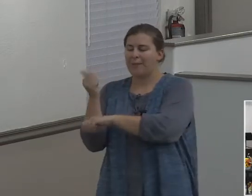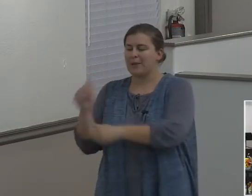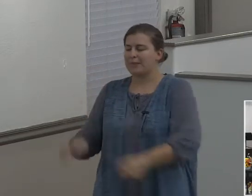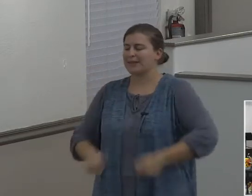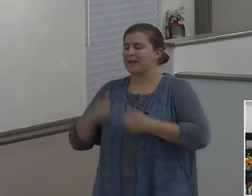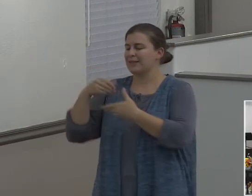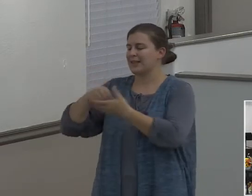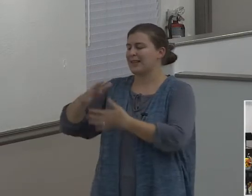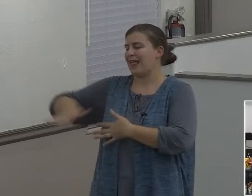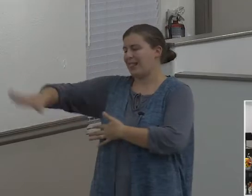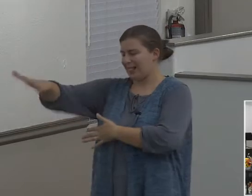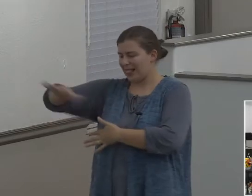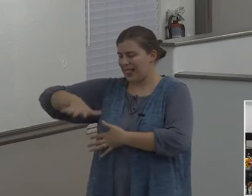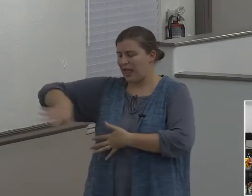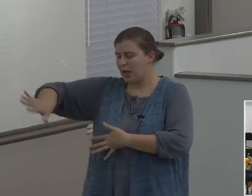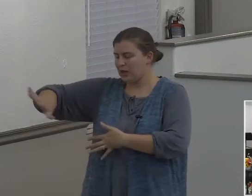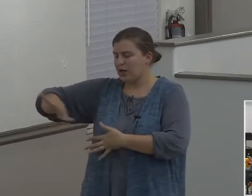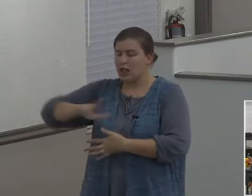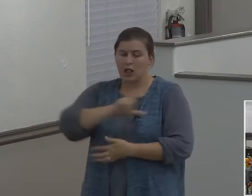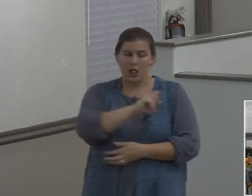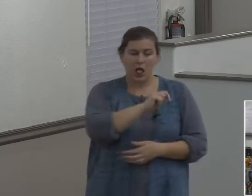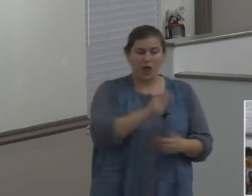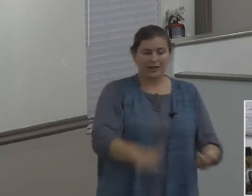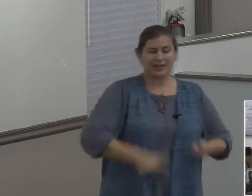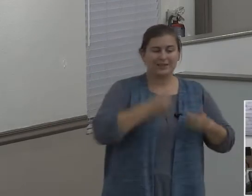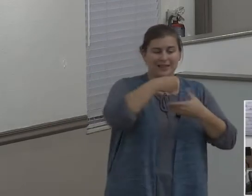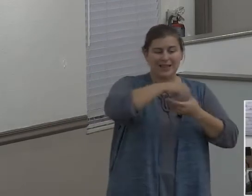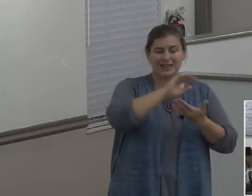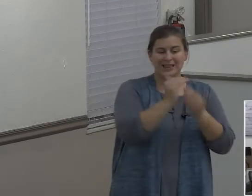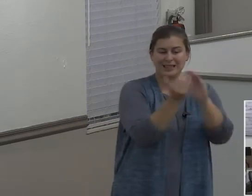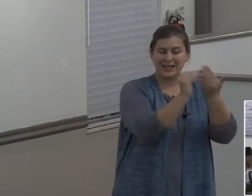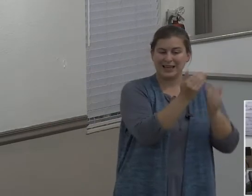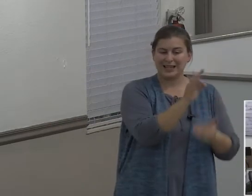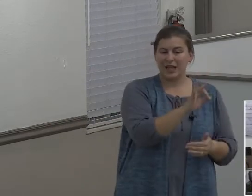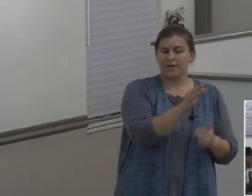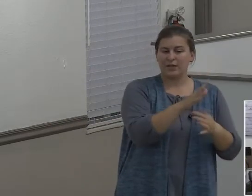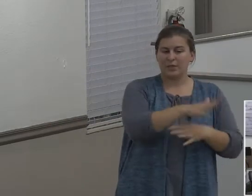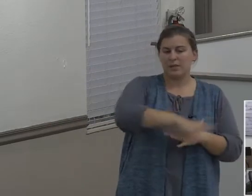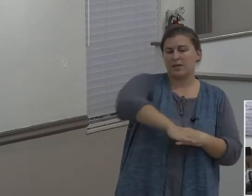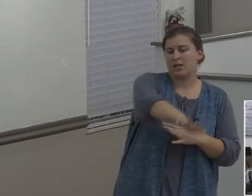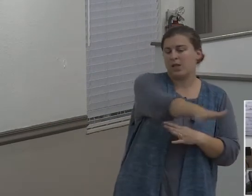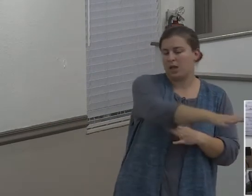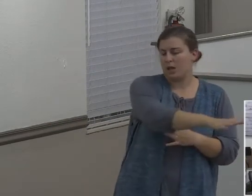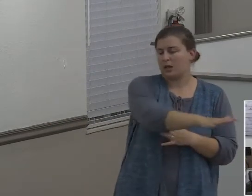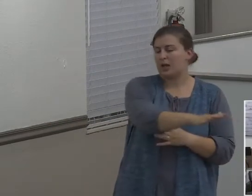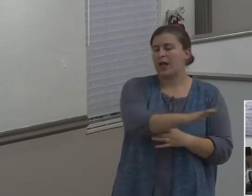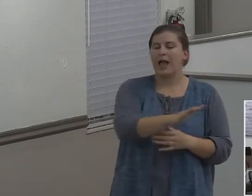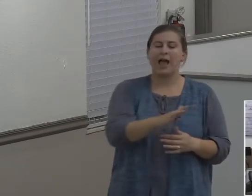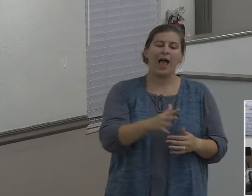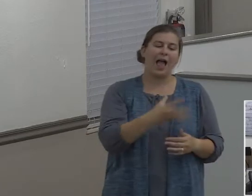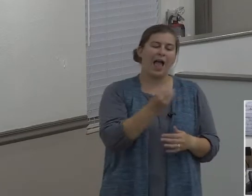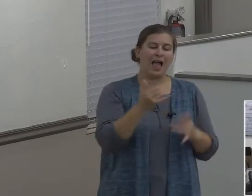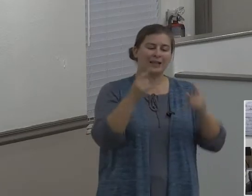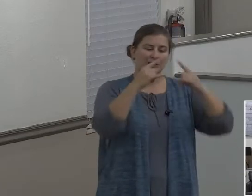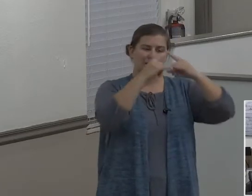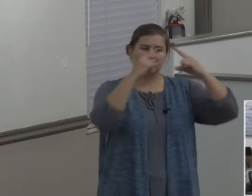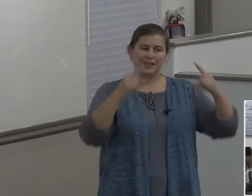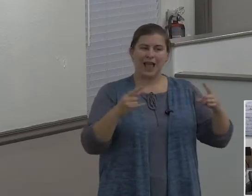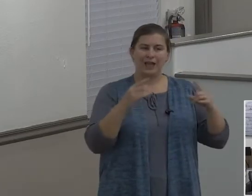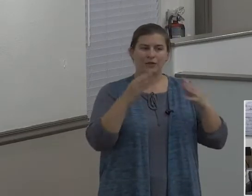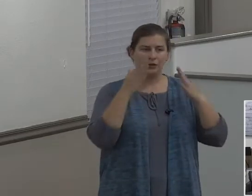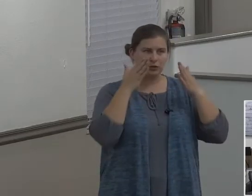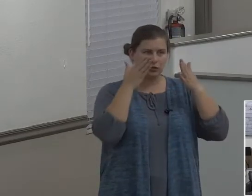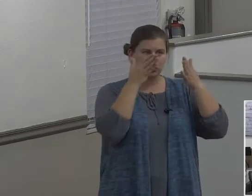dwelled in the cities of the plain, and pitched his tent towards Sodom. Boy, don't we know that's the beginning of some